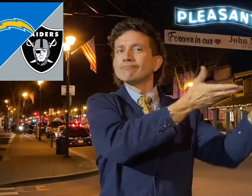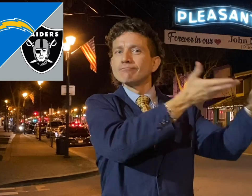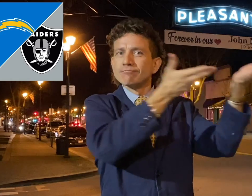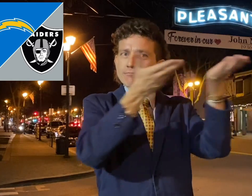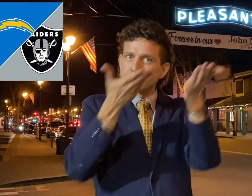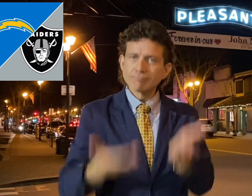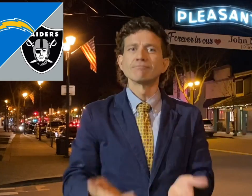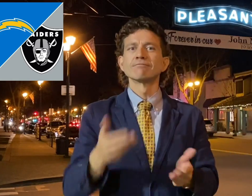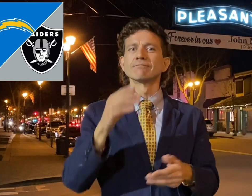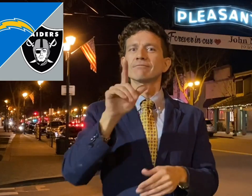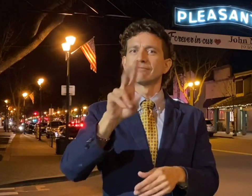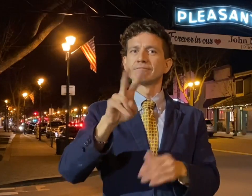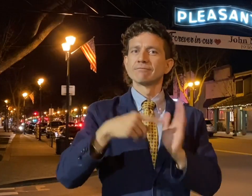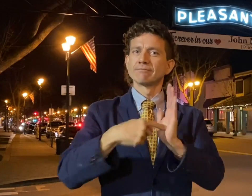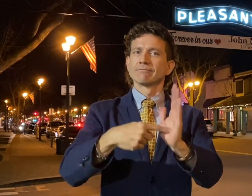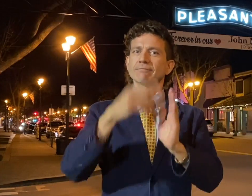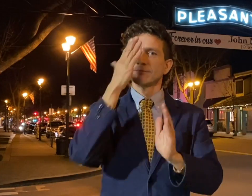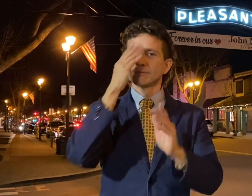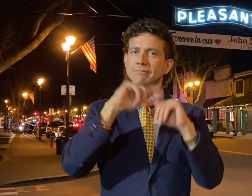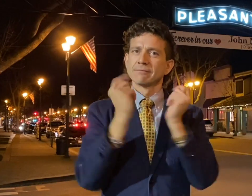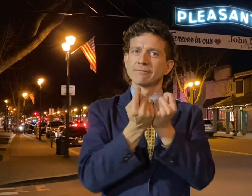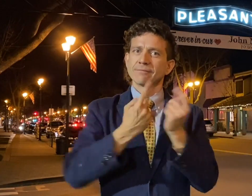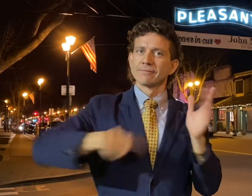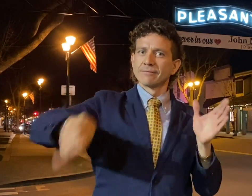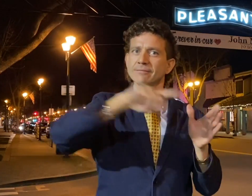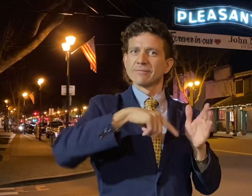to show the team and the fans what Madden used all those years.